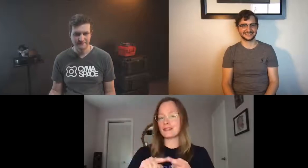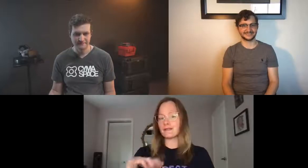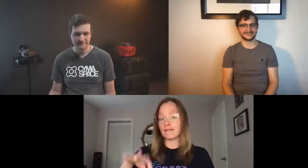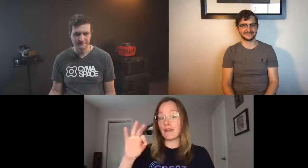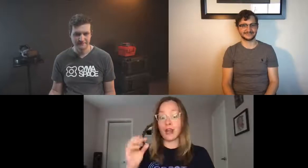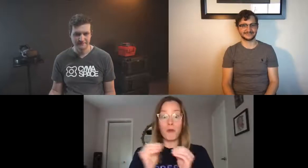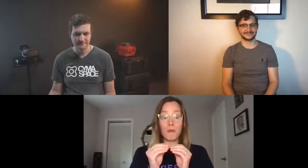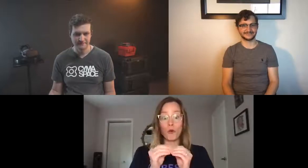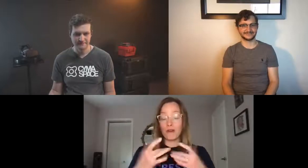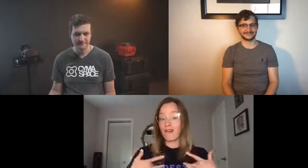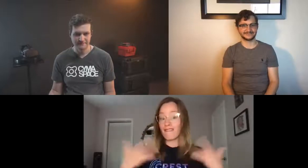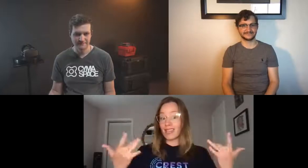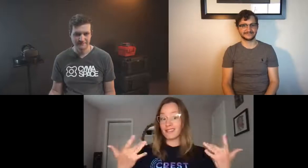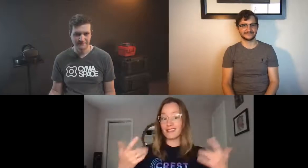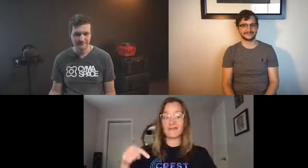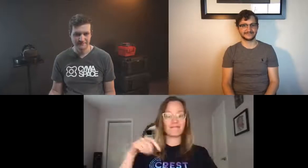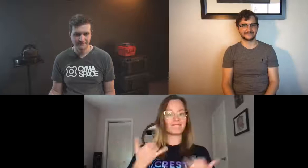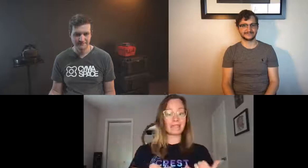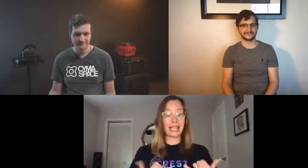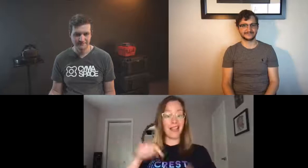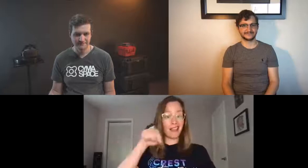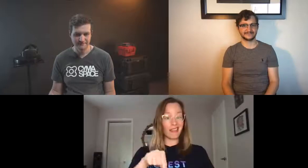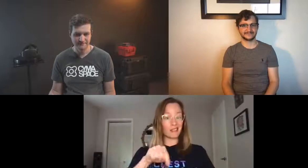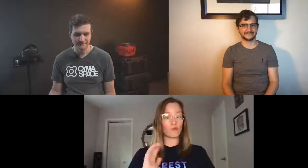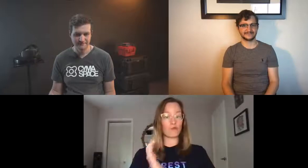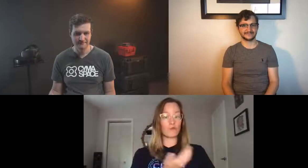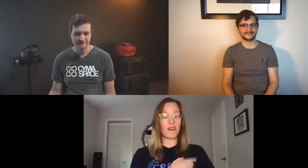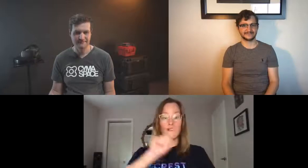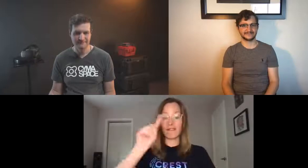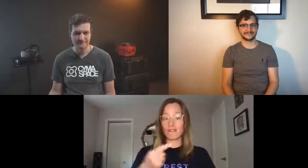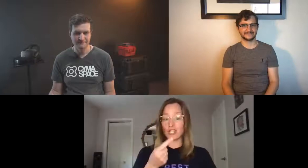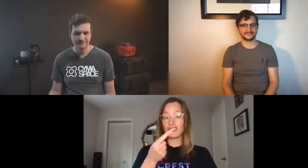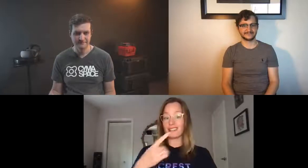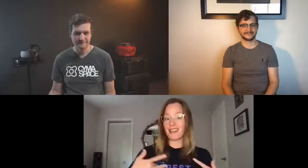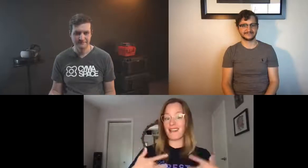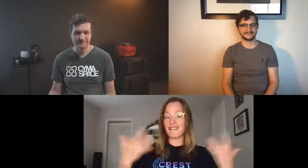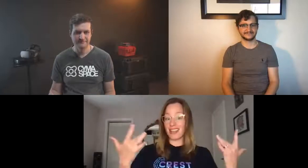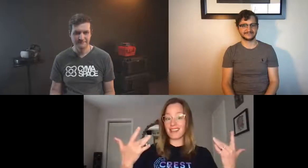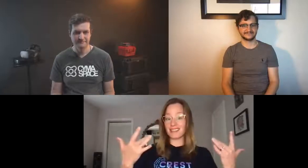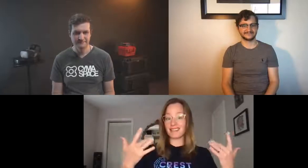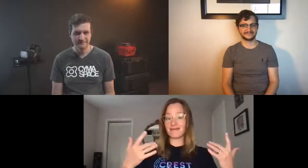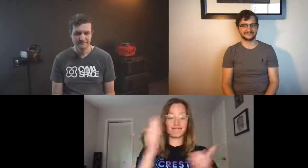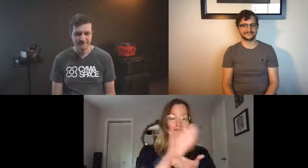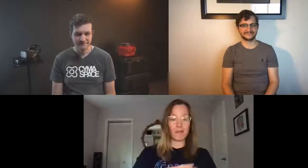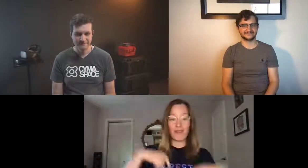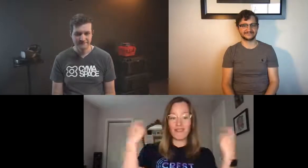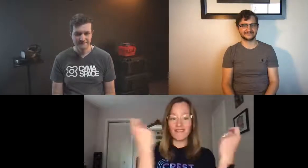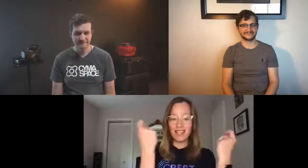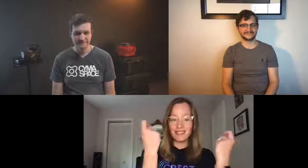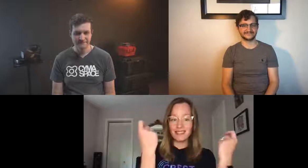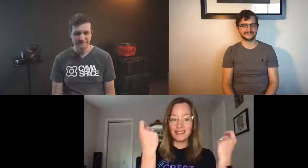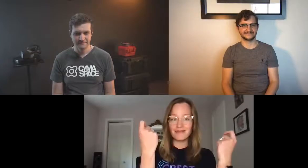and look in the chat box for a link to more events that we're having as part of the crest fest